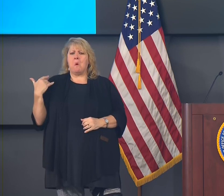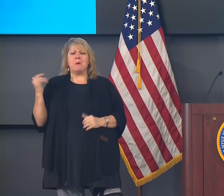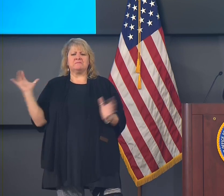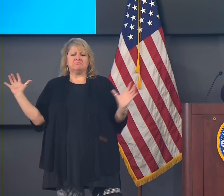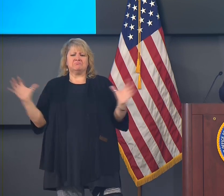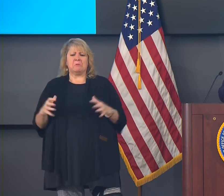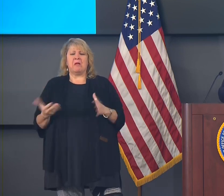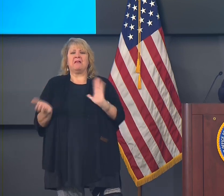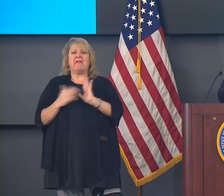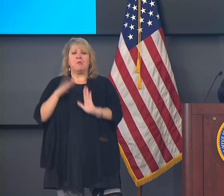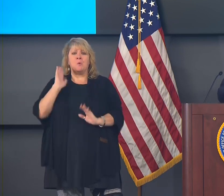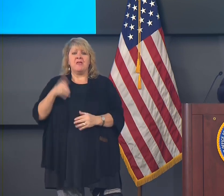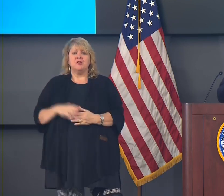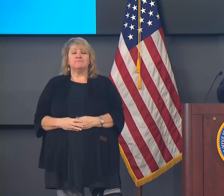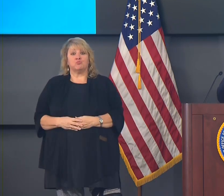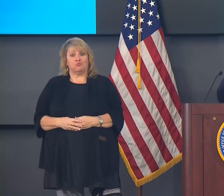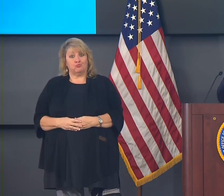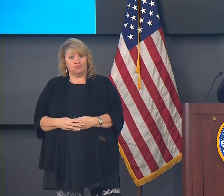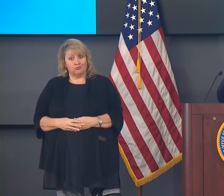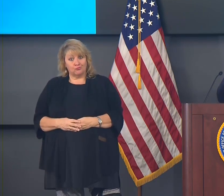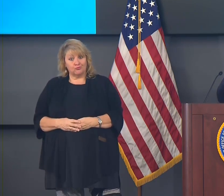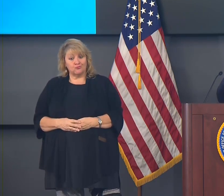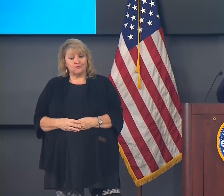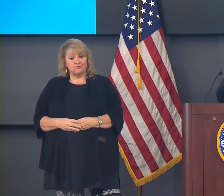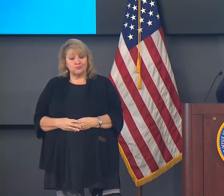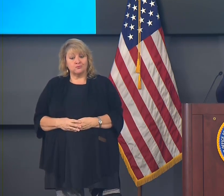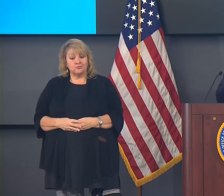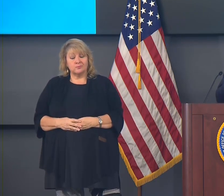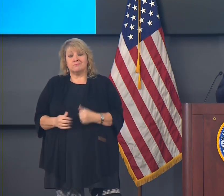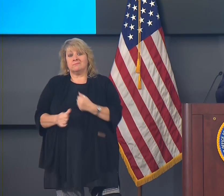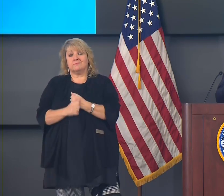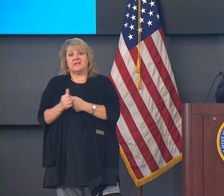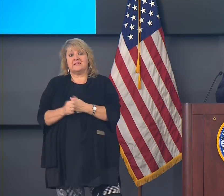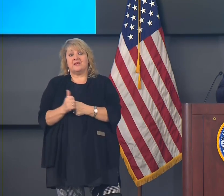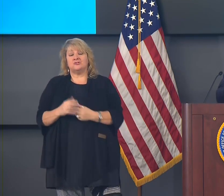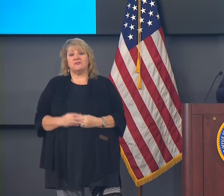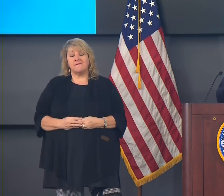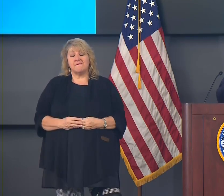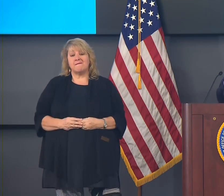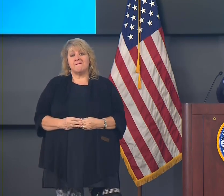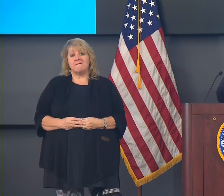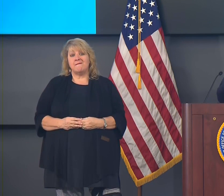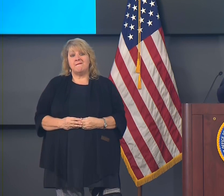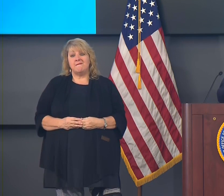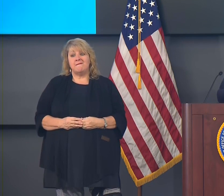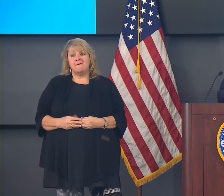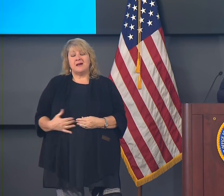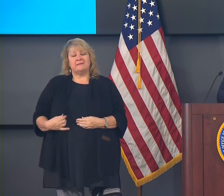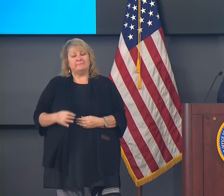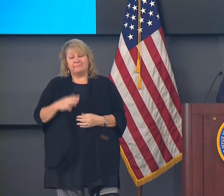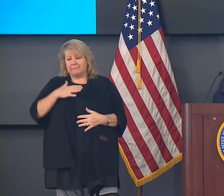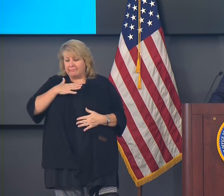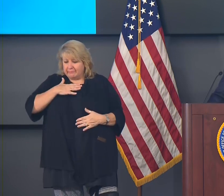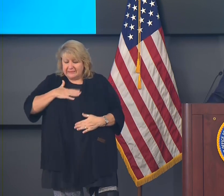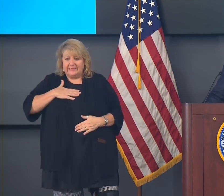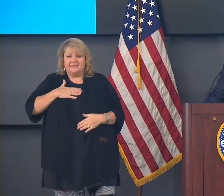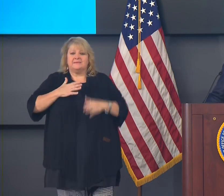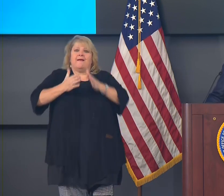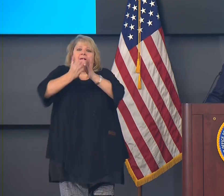And and so I just cannot more strongly encourage people to be patient.